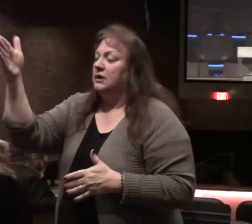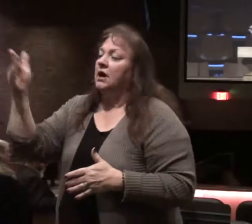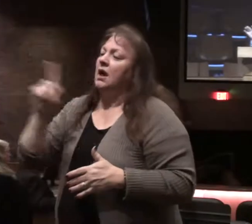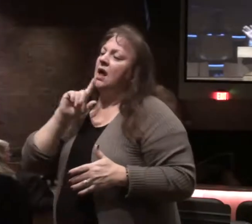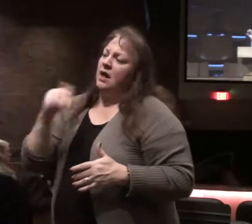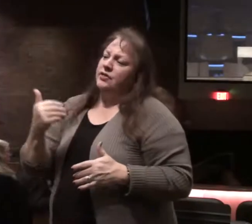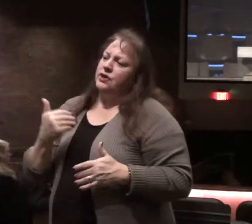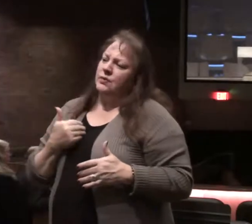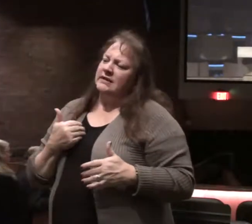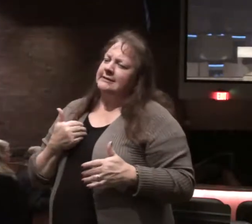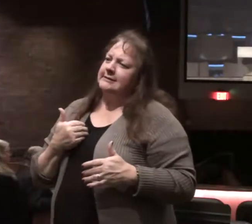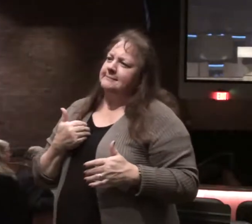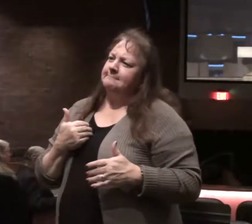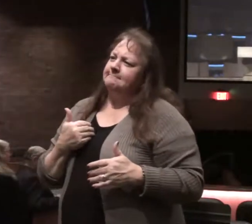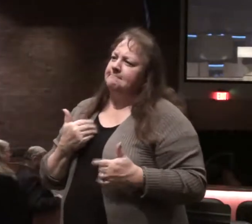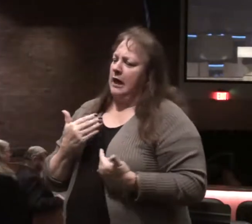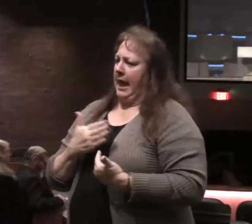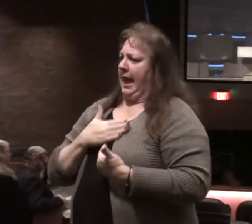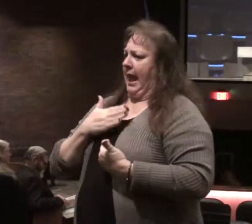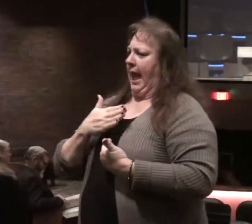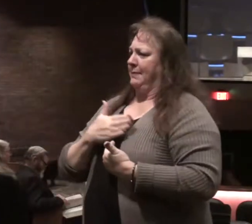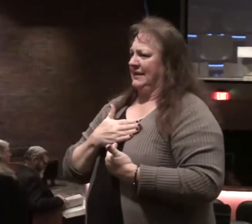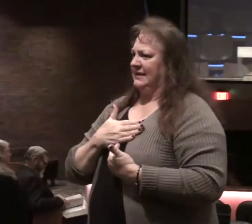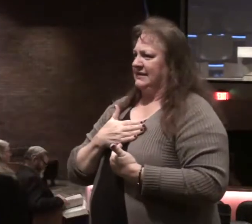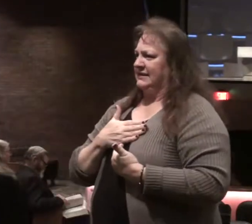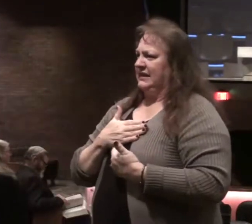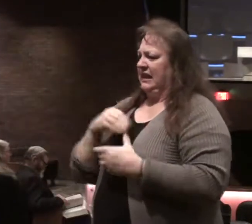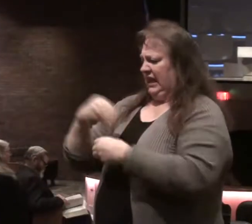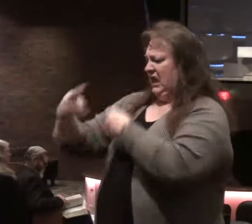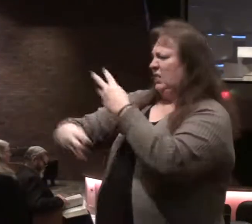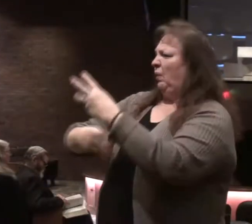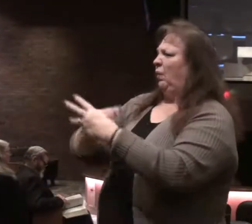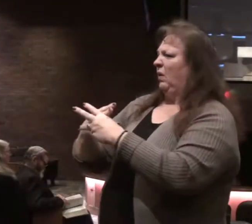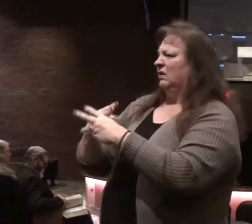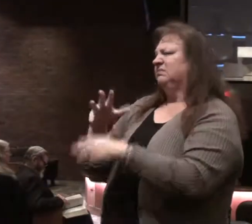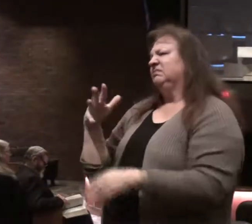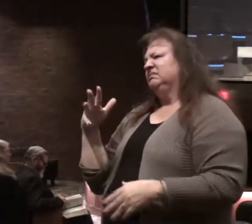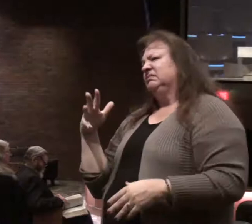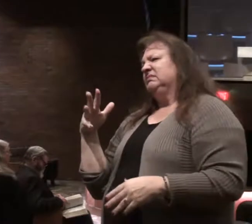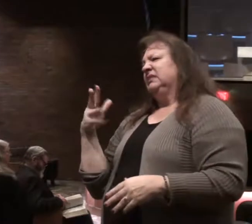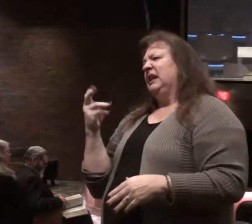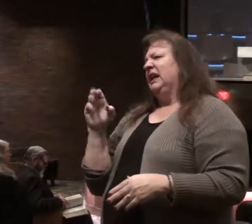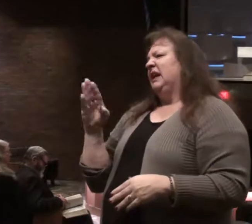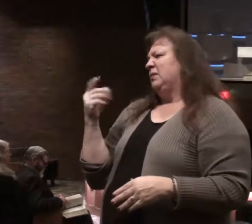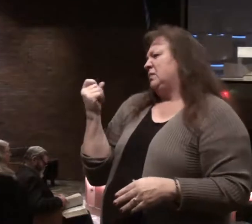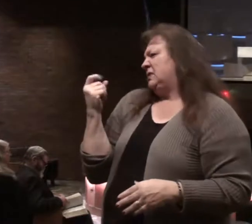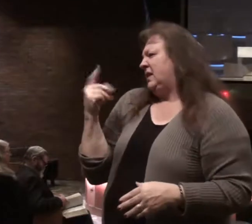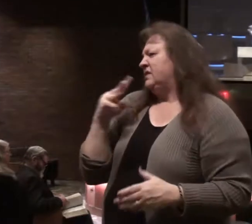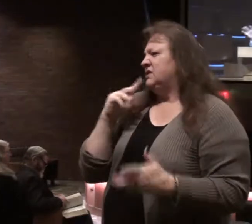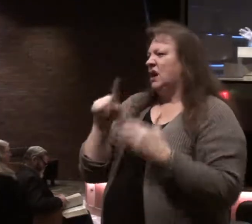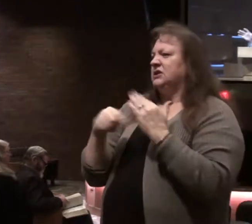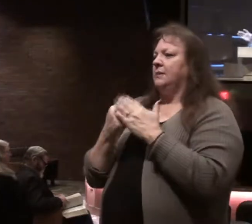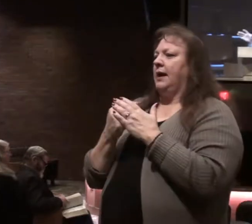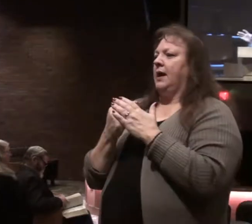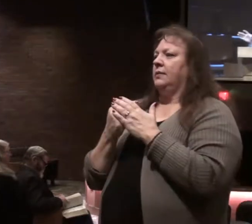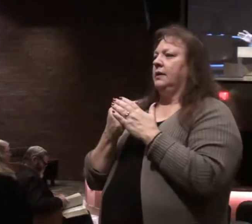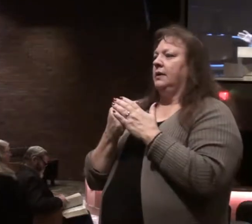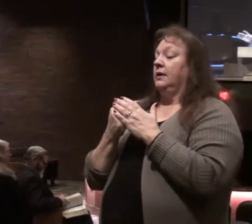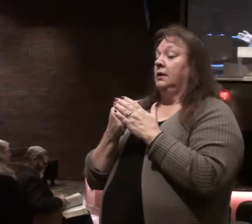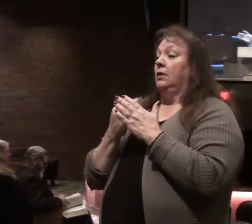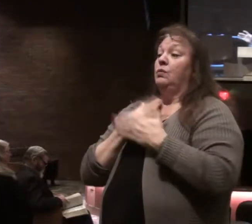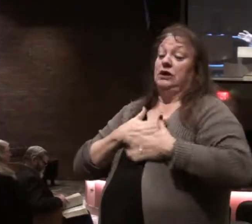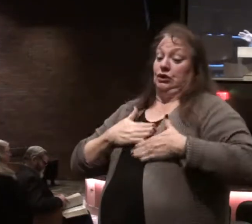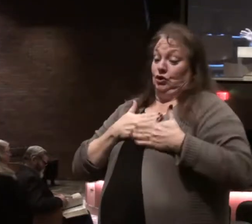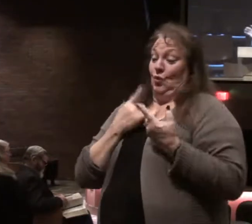there is a happiness in the world of sorts. Hebrews 11 talks about the passing pleasure of sin.